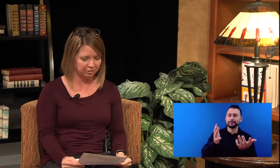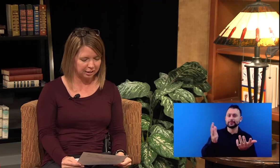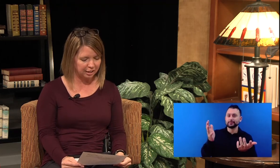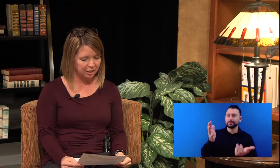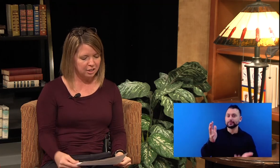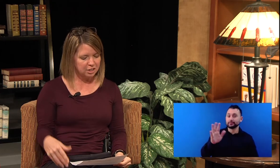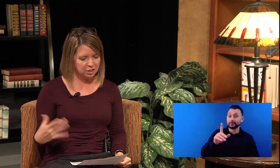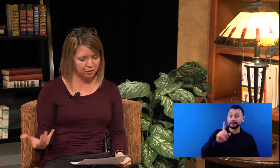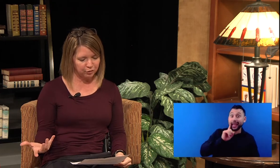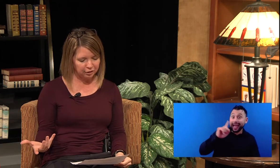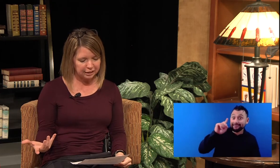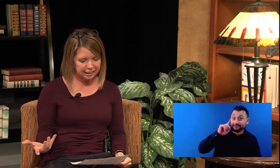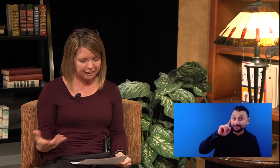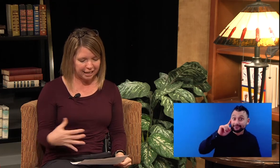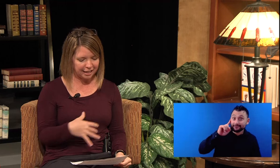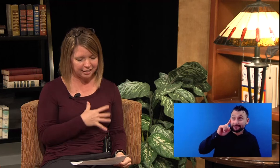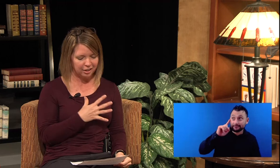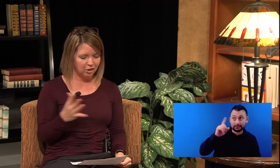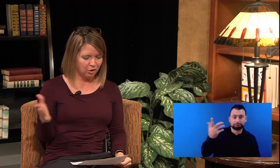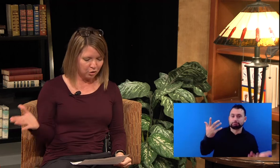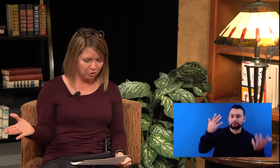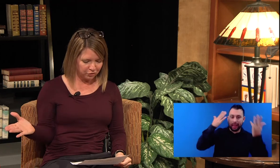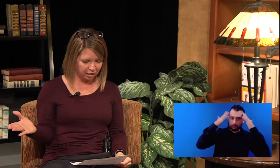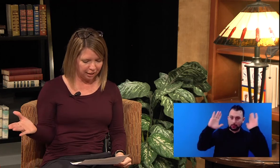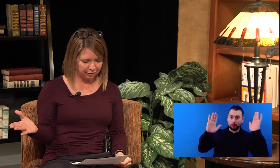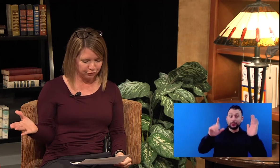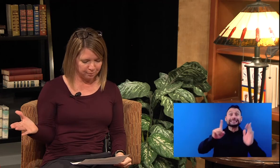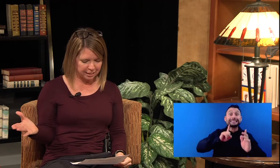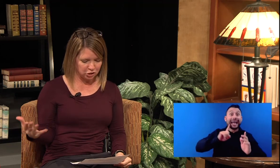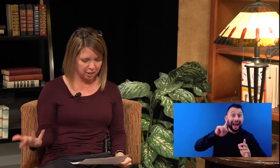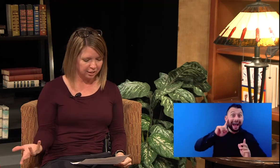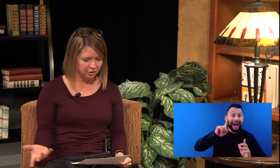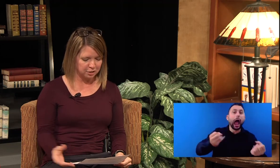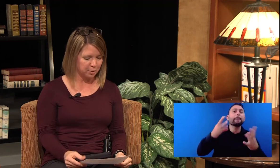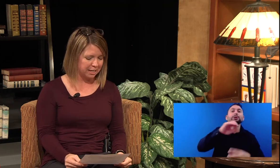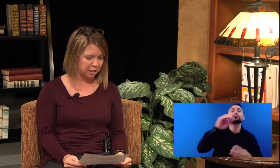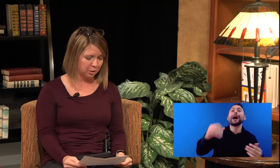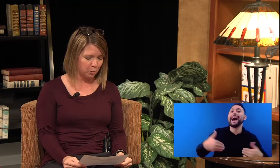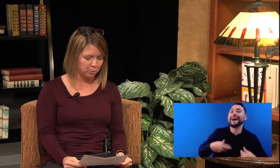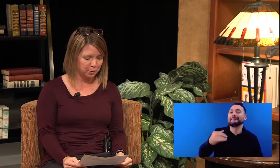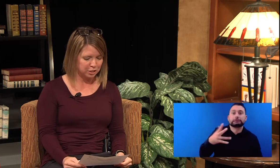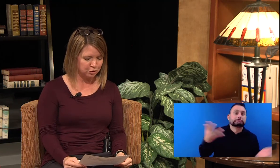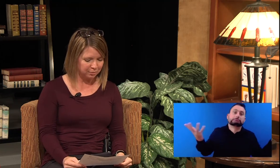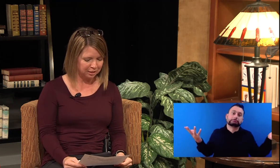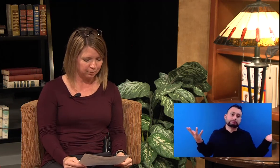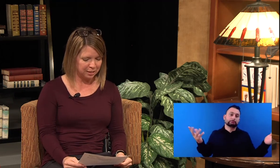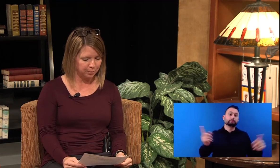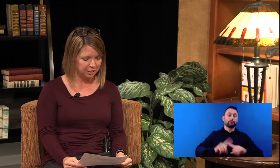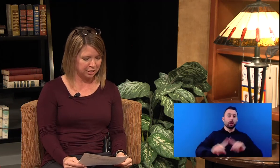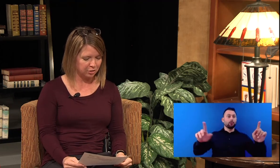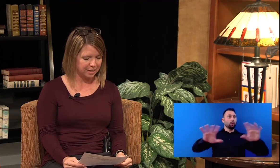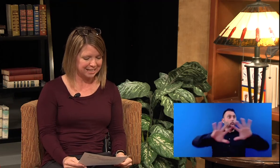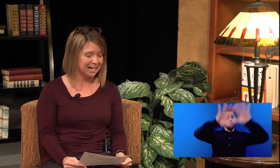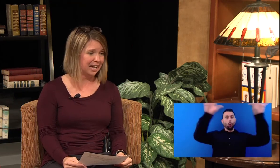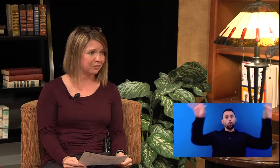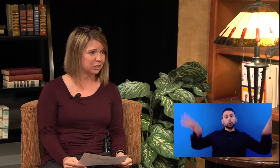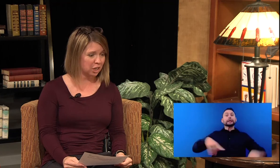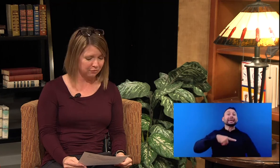there. So if we're looking at overall information, there's approximately 1.2 million people in the U S that have HIV.